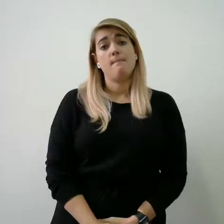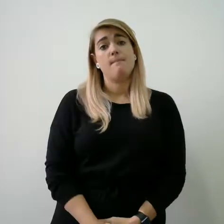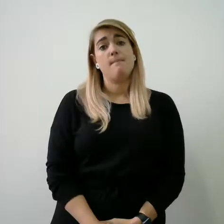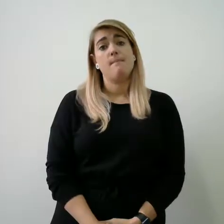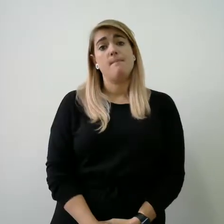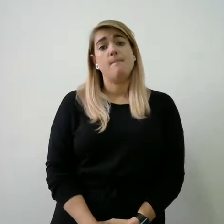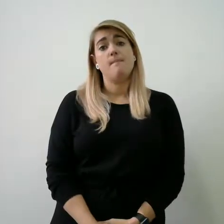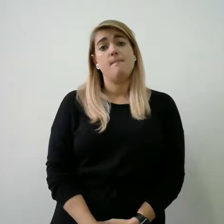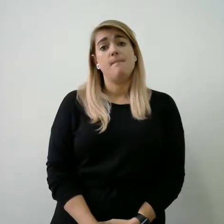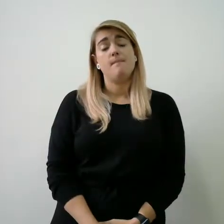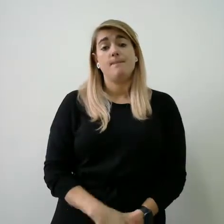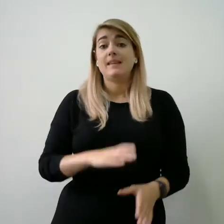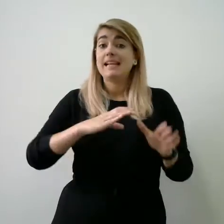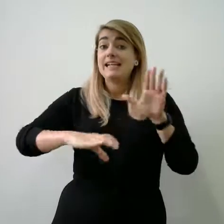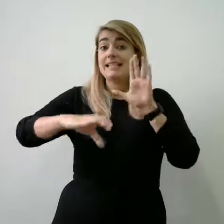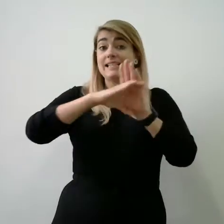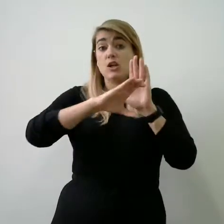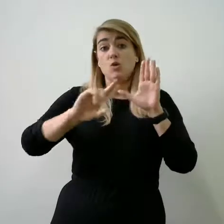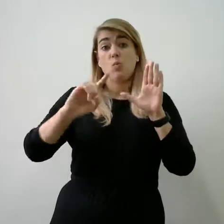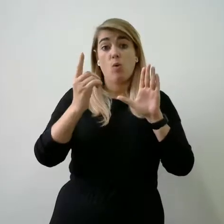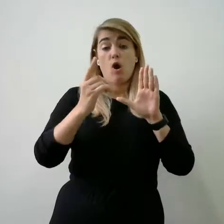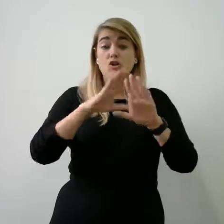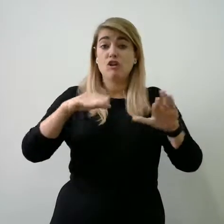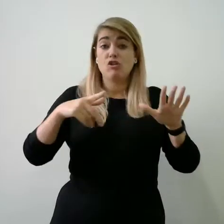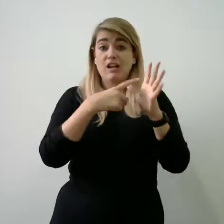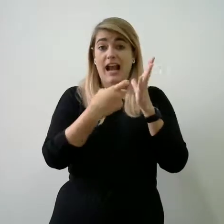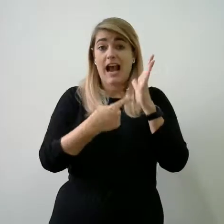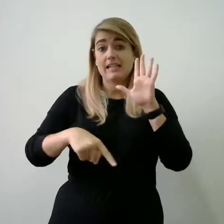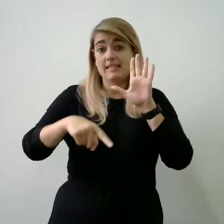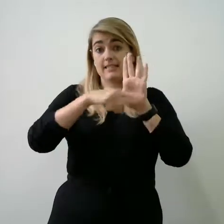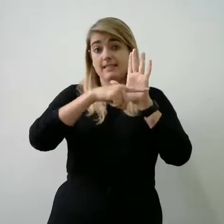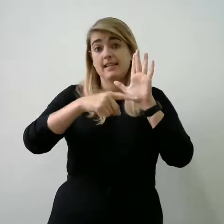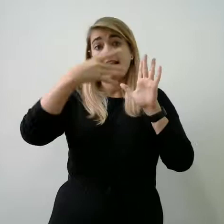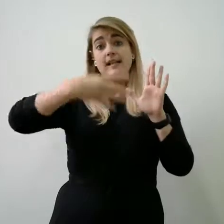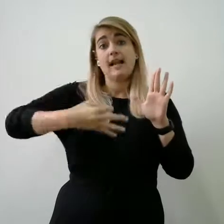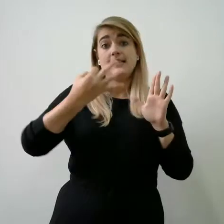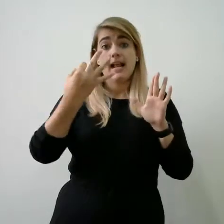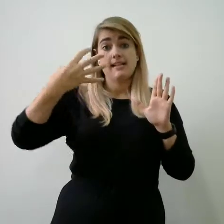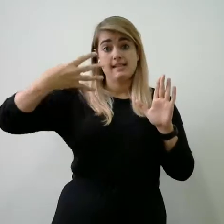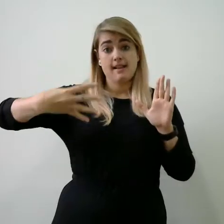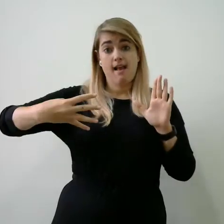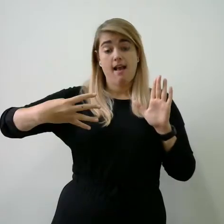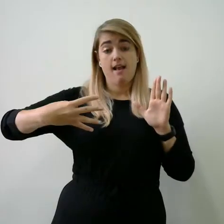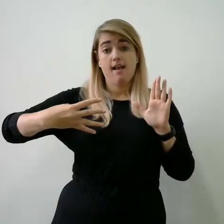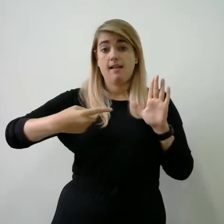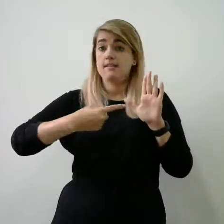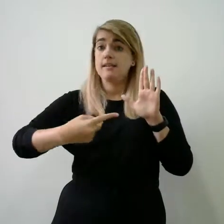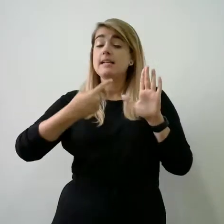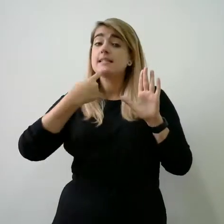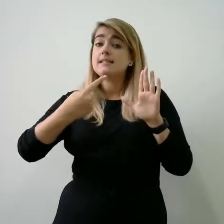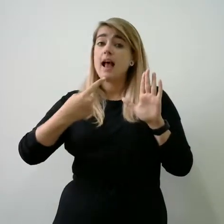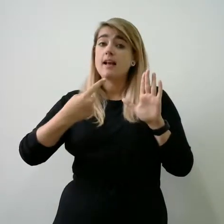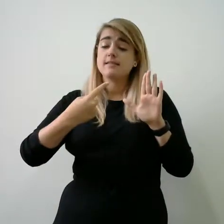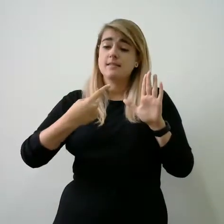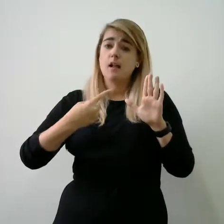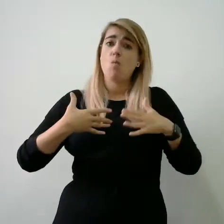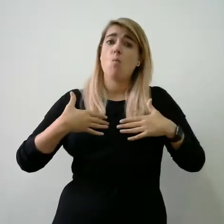Section 1 of the Children Act 1989 makes the welfare of the child paramount.